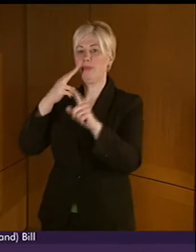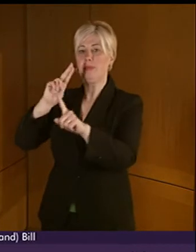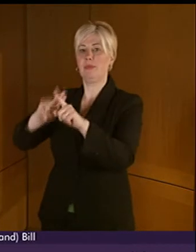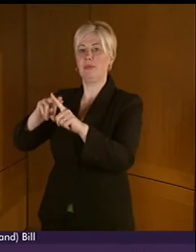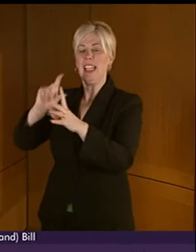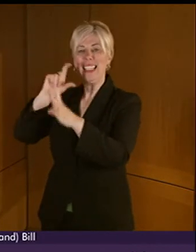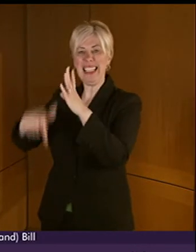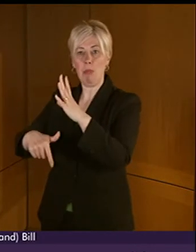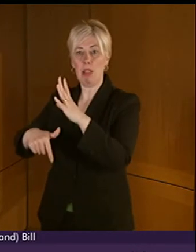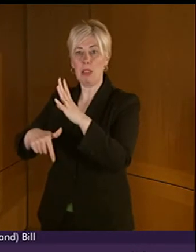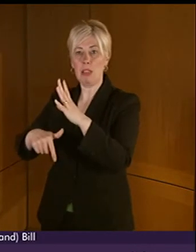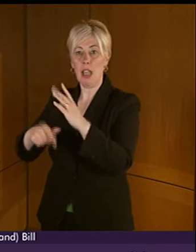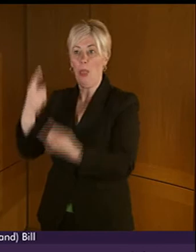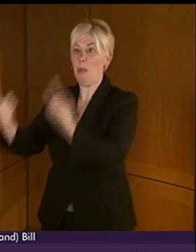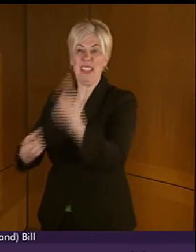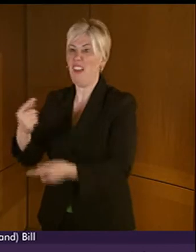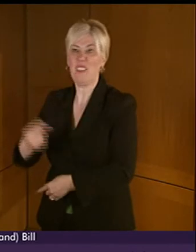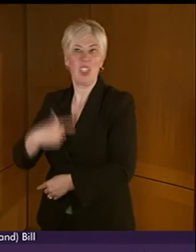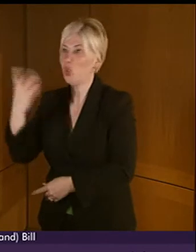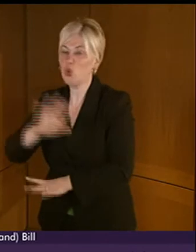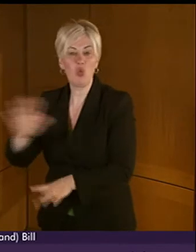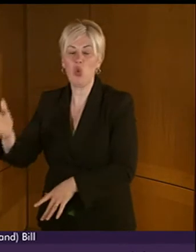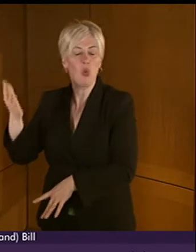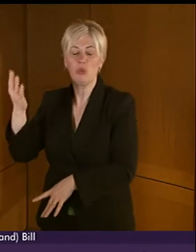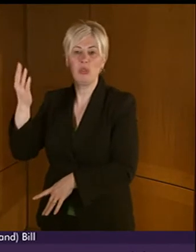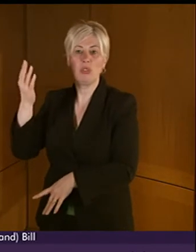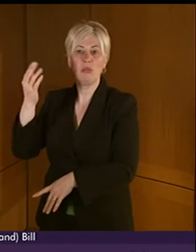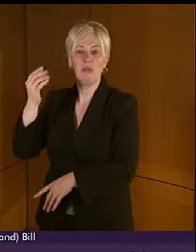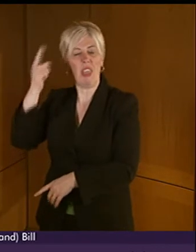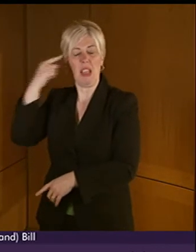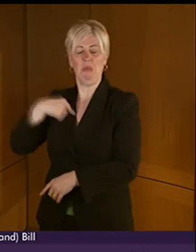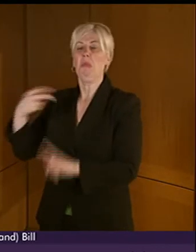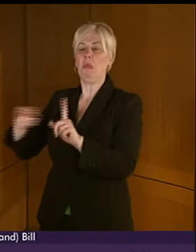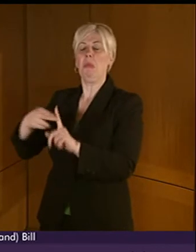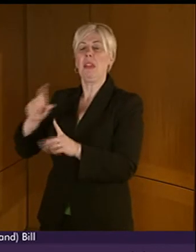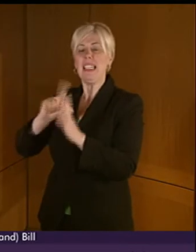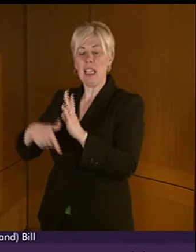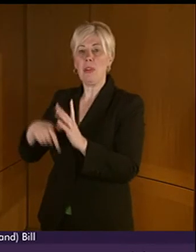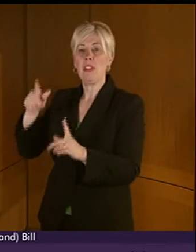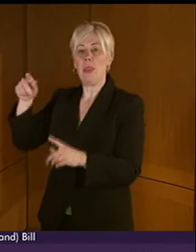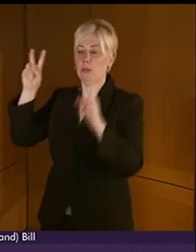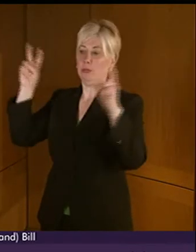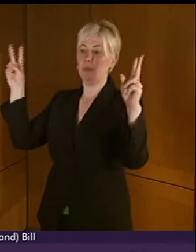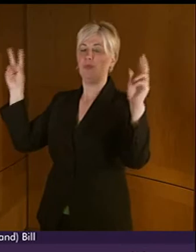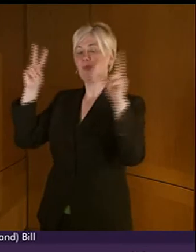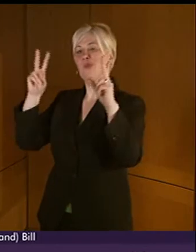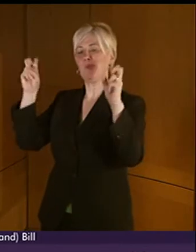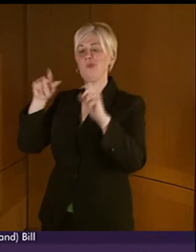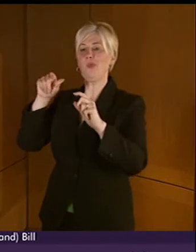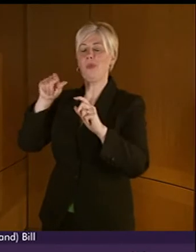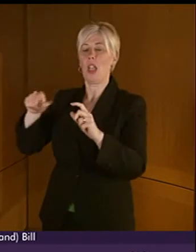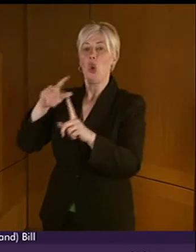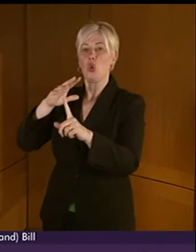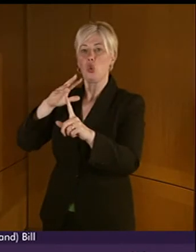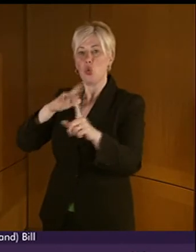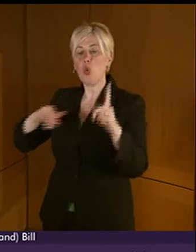believe that they are disabled. They aspire to the social model of disability, which says that disability is caused by the